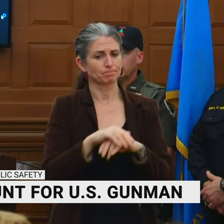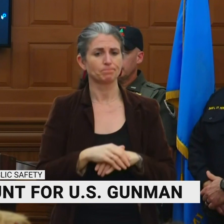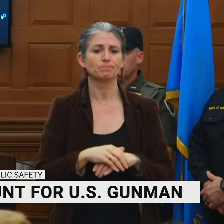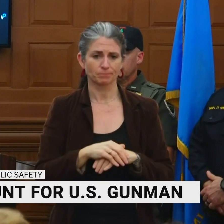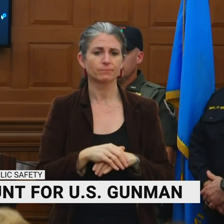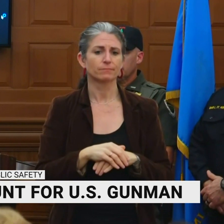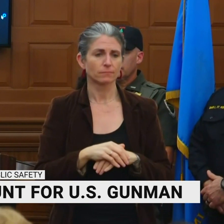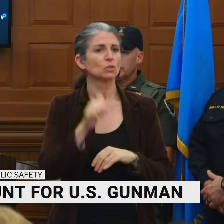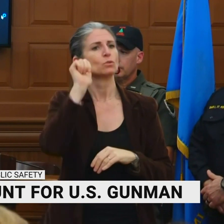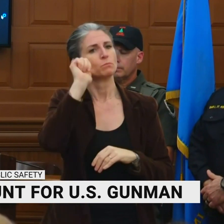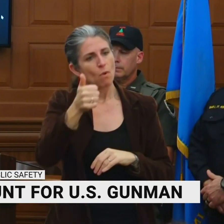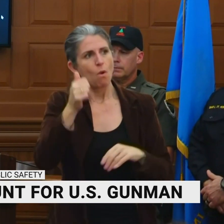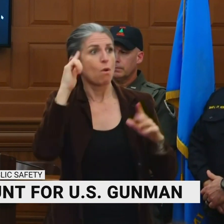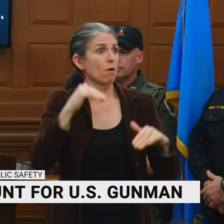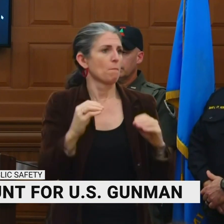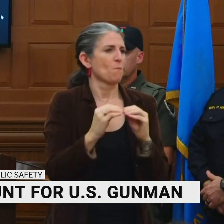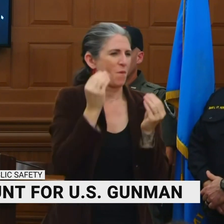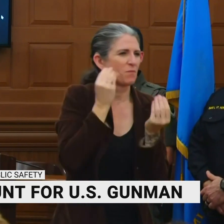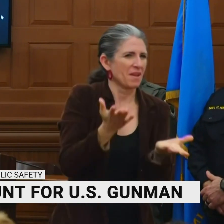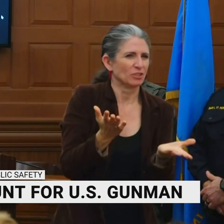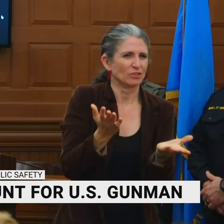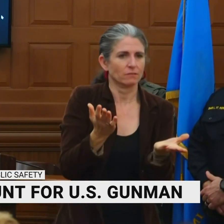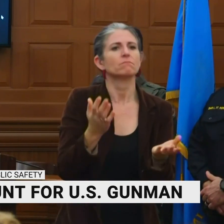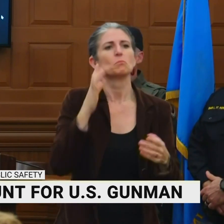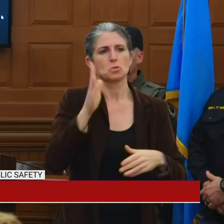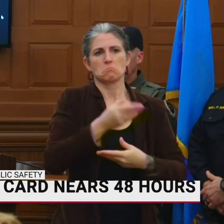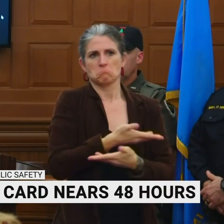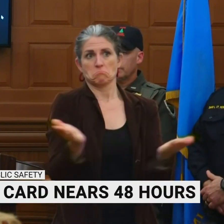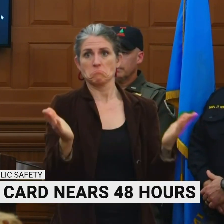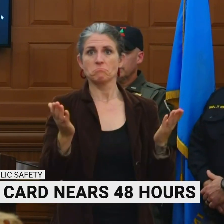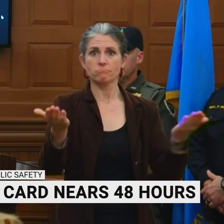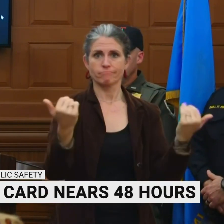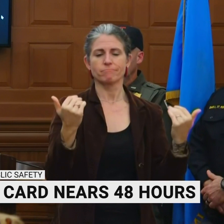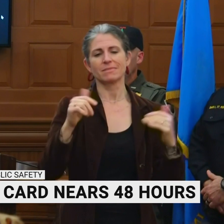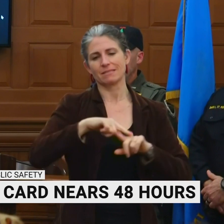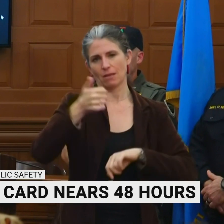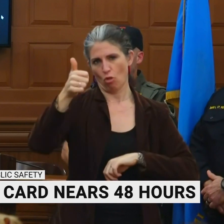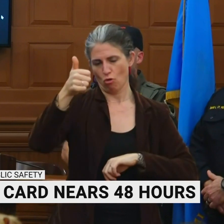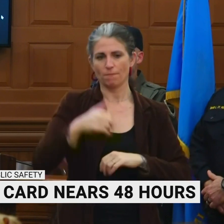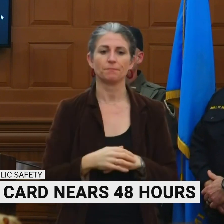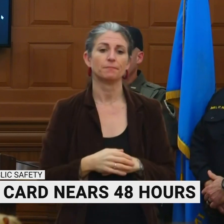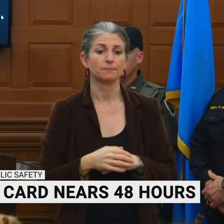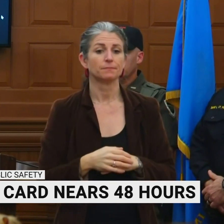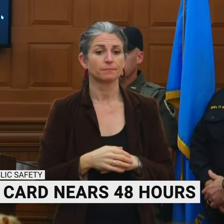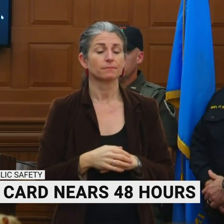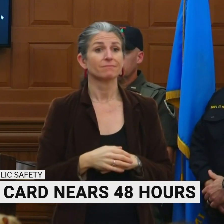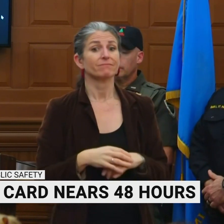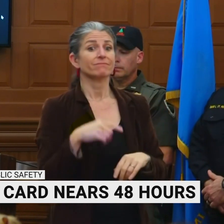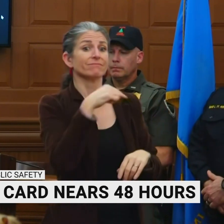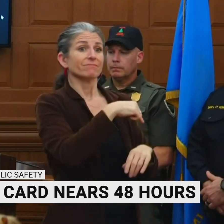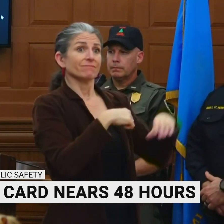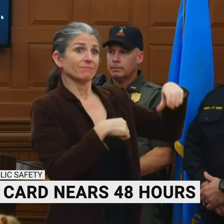scene itself, they continue to do their on-scene investigation there, as well as at the bowling alley.